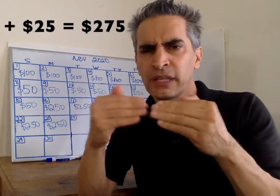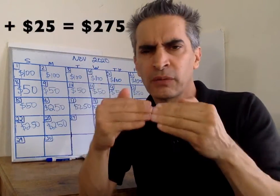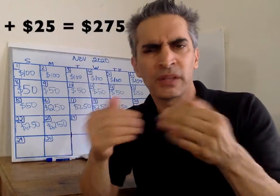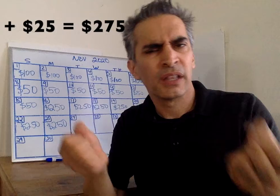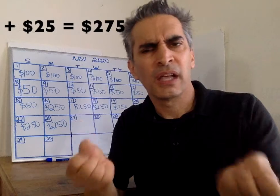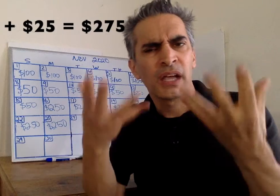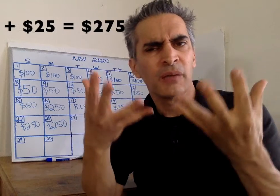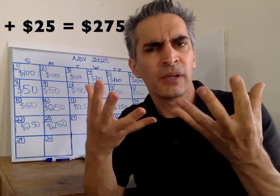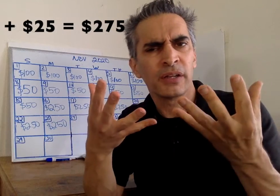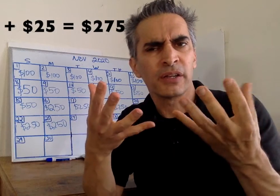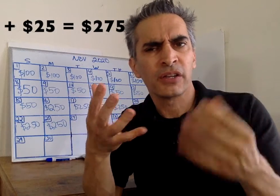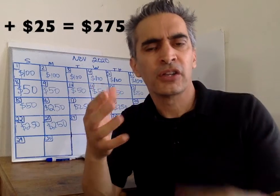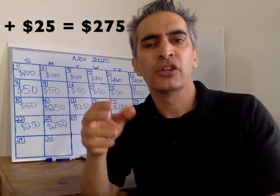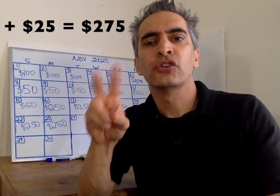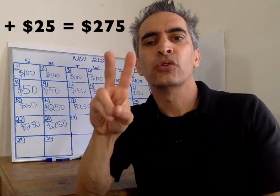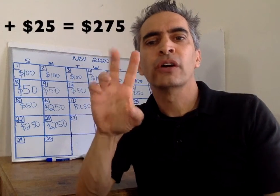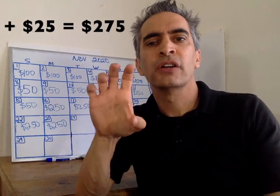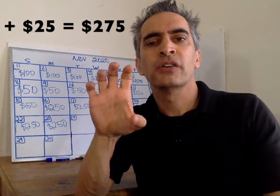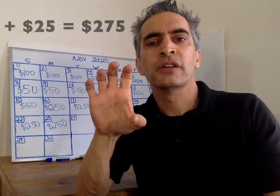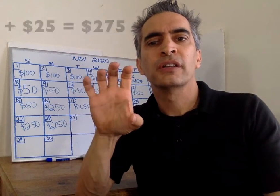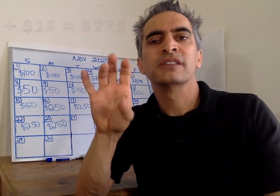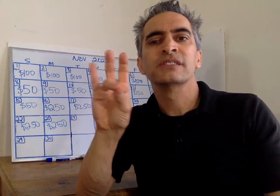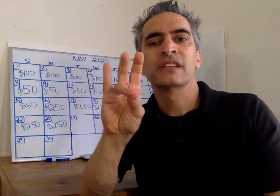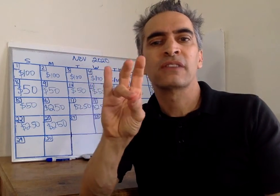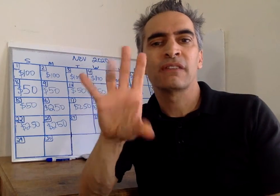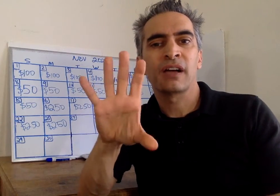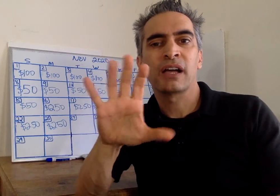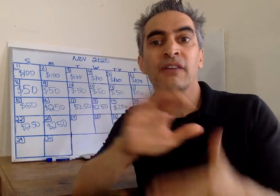which equals $275.